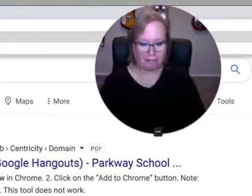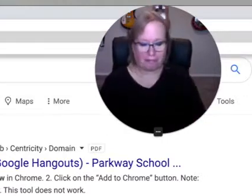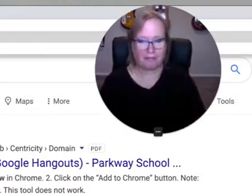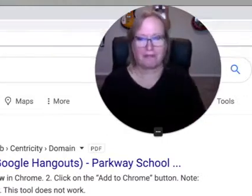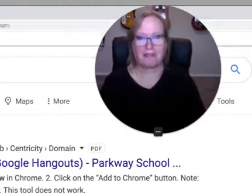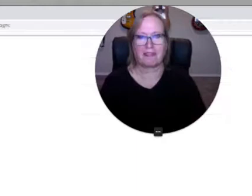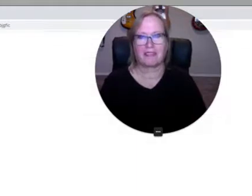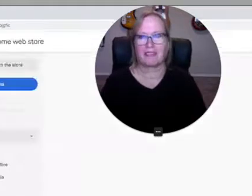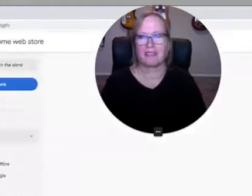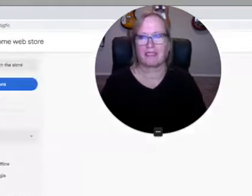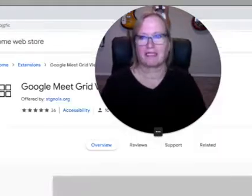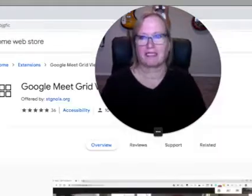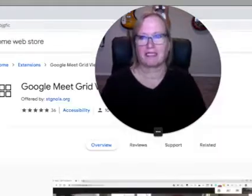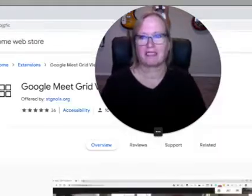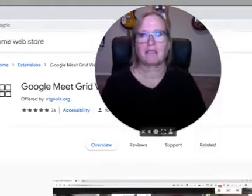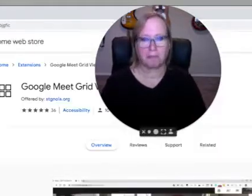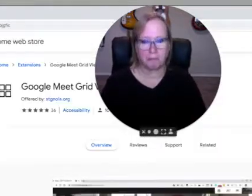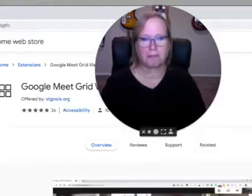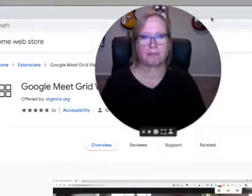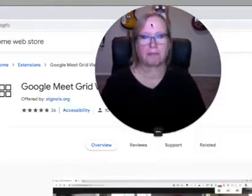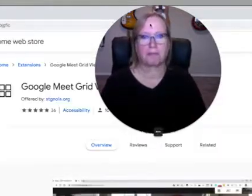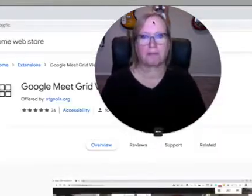better, I made a mistake there typing.